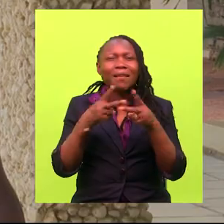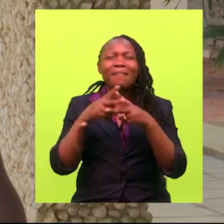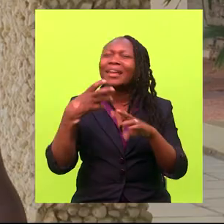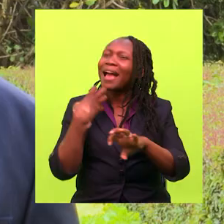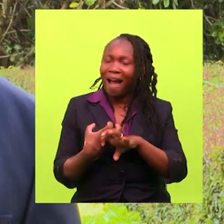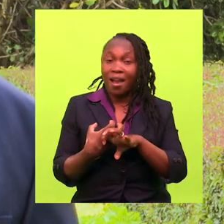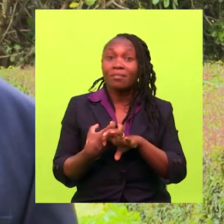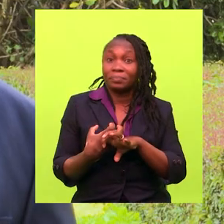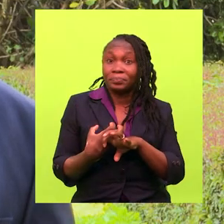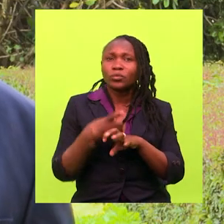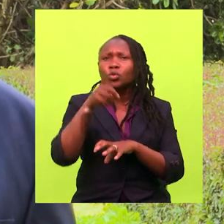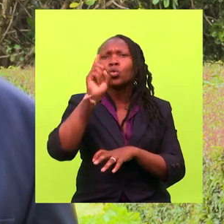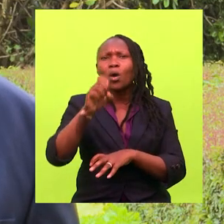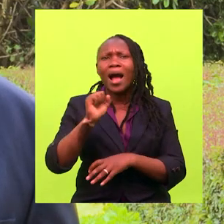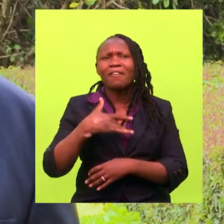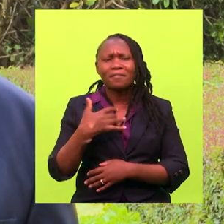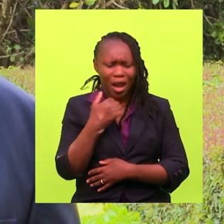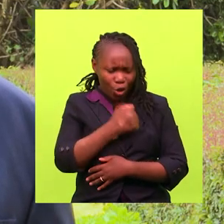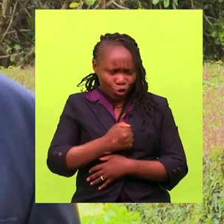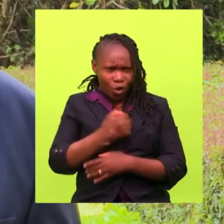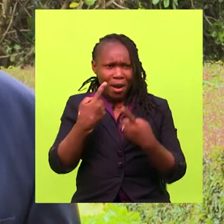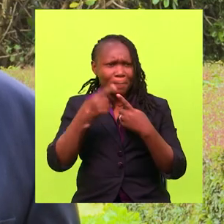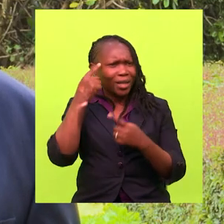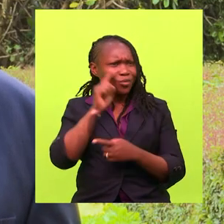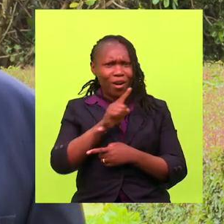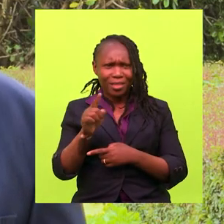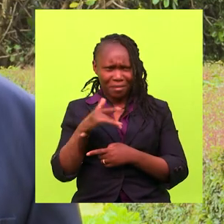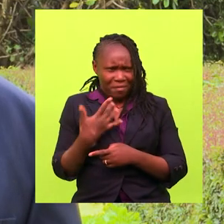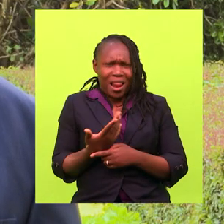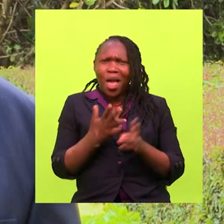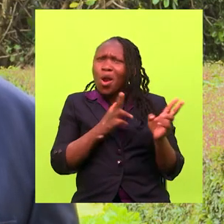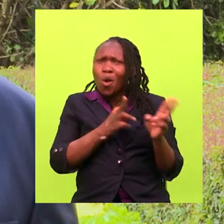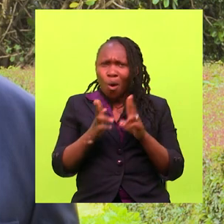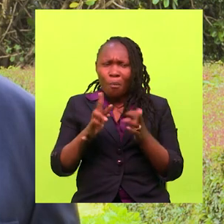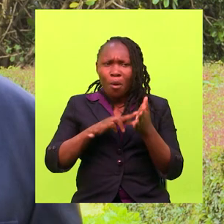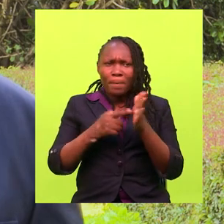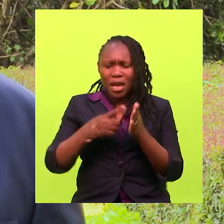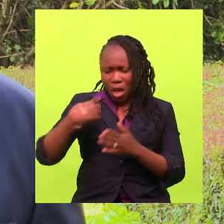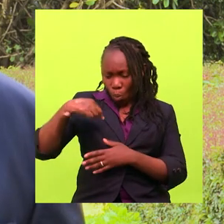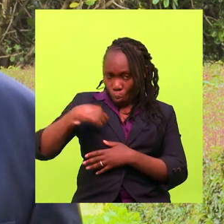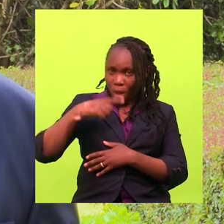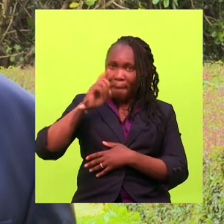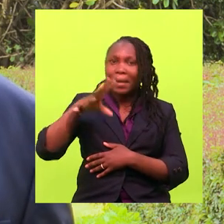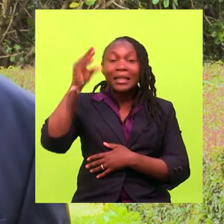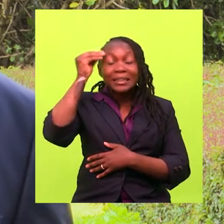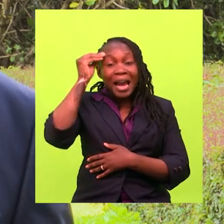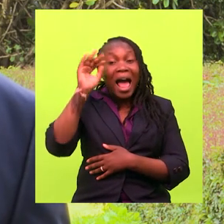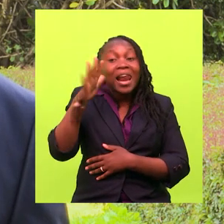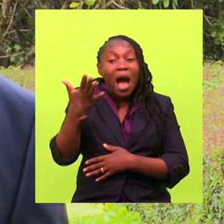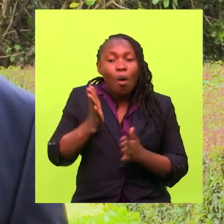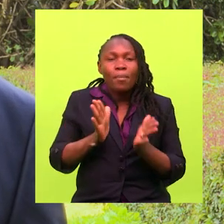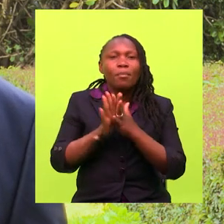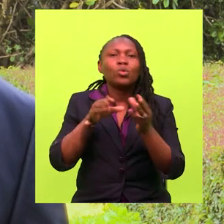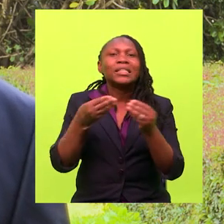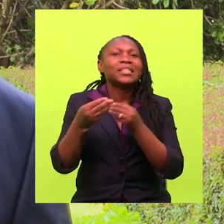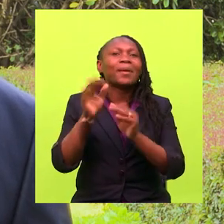complicated. Because you might be sympathising with them, but to them it is normal. So, we have had to learn to be able to understand how they